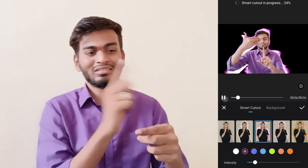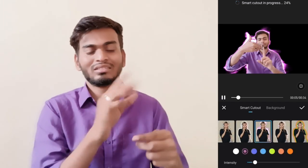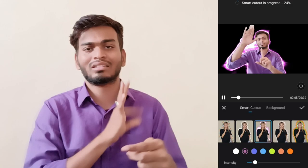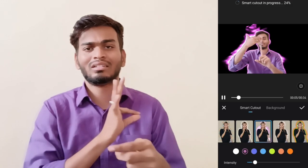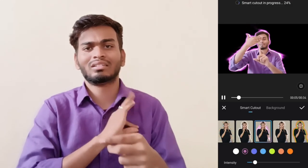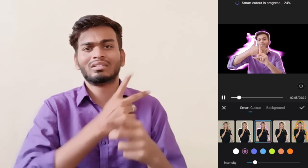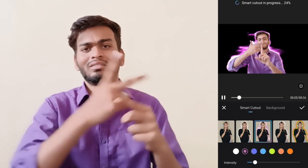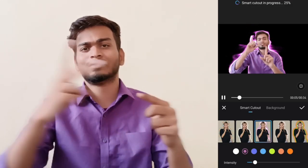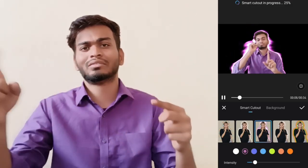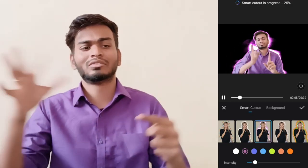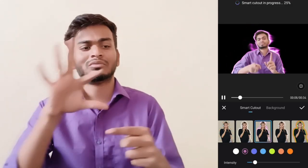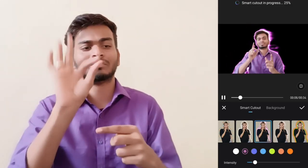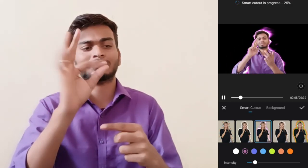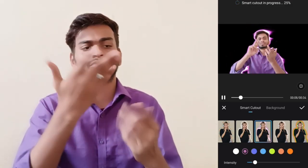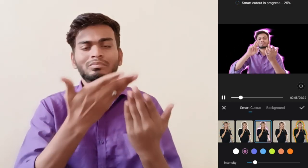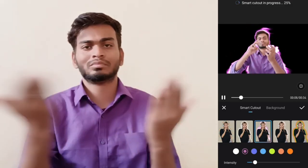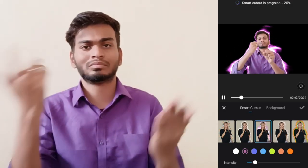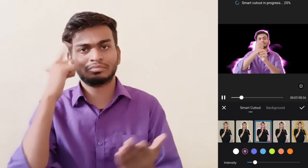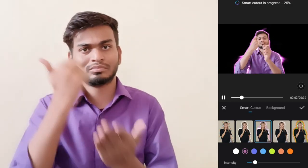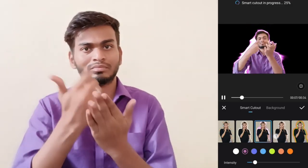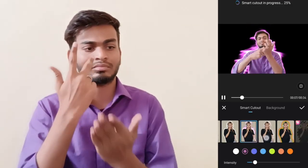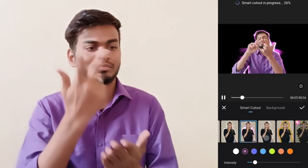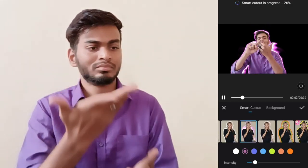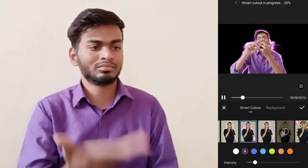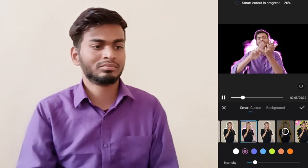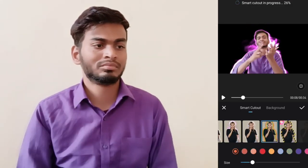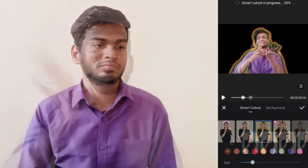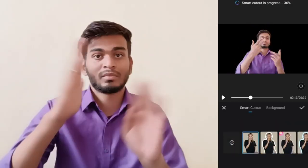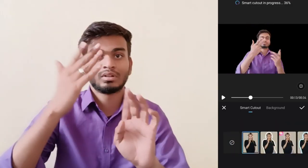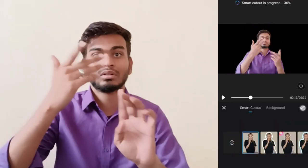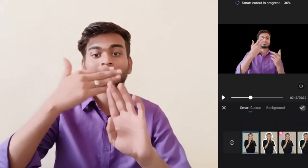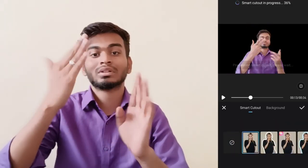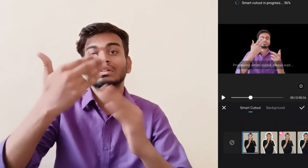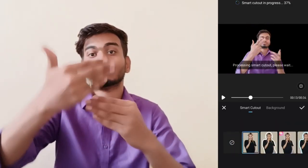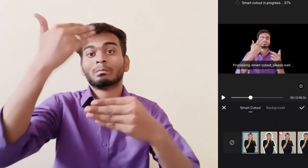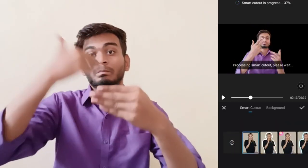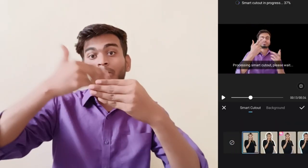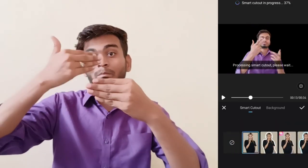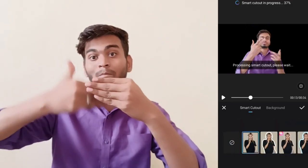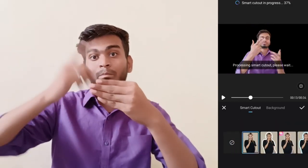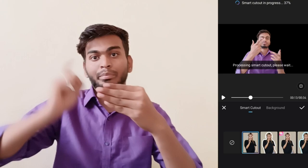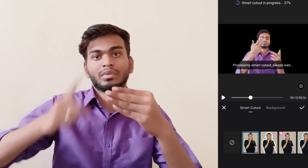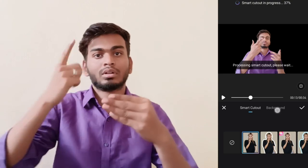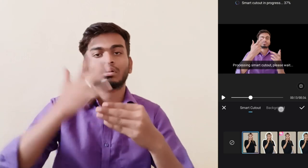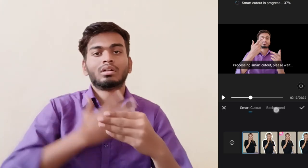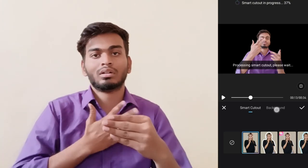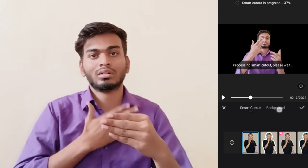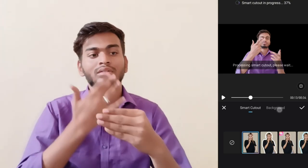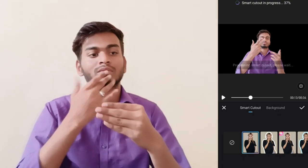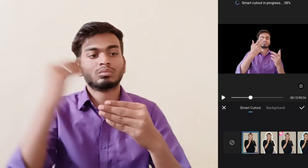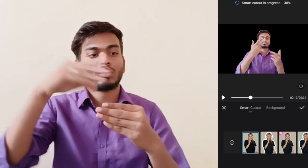video and it should background with any color